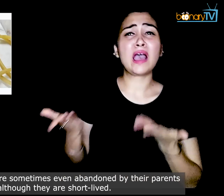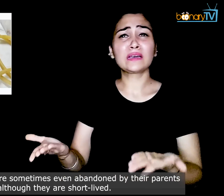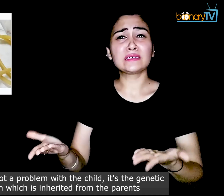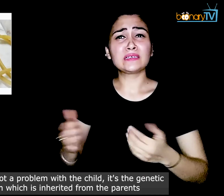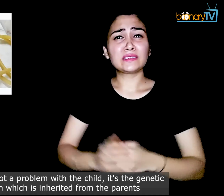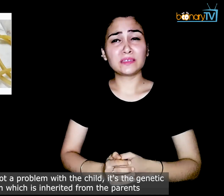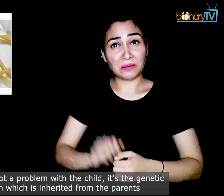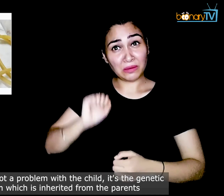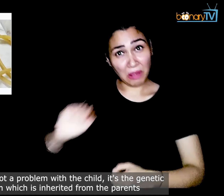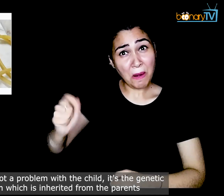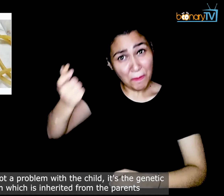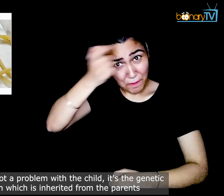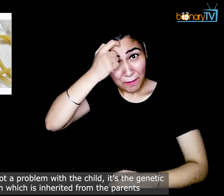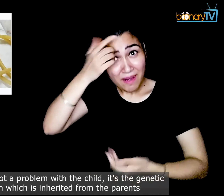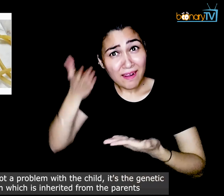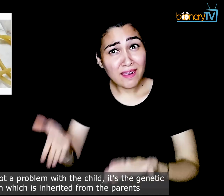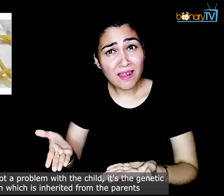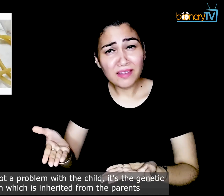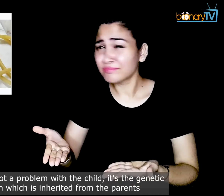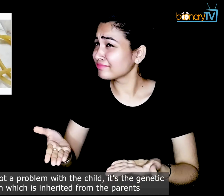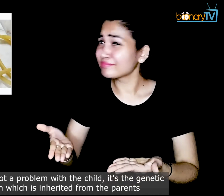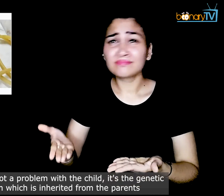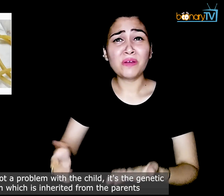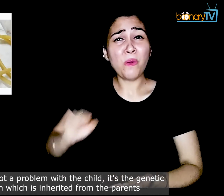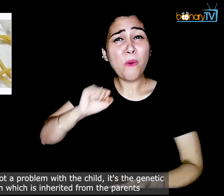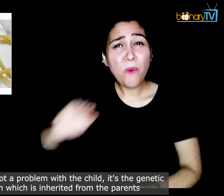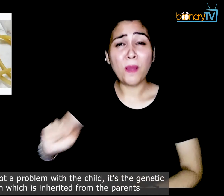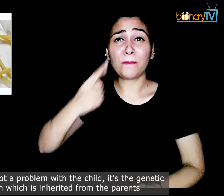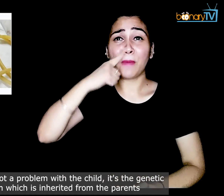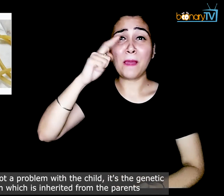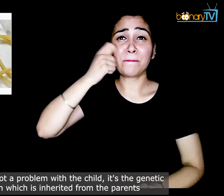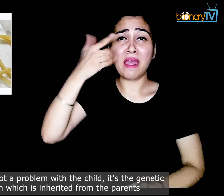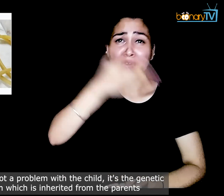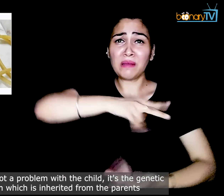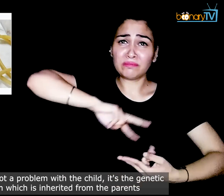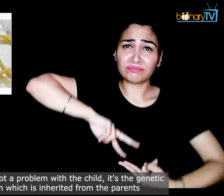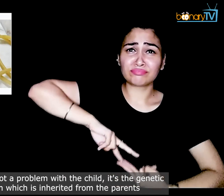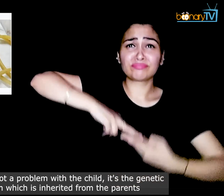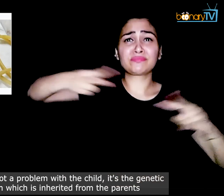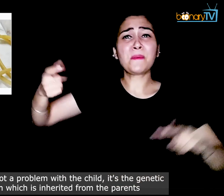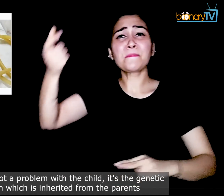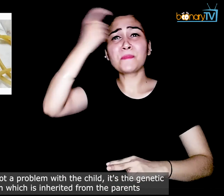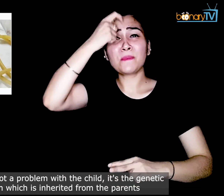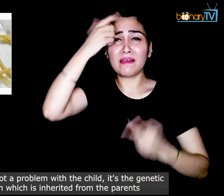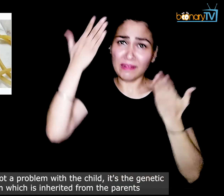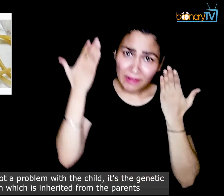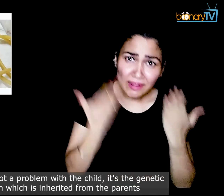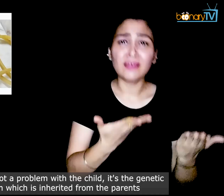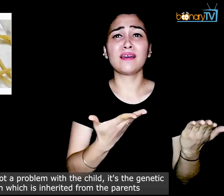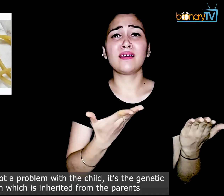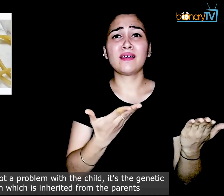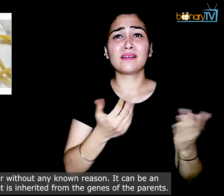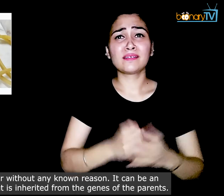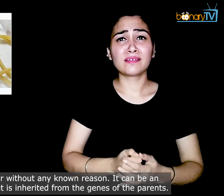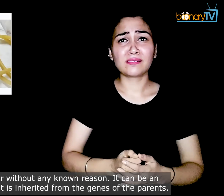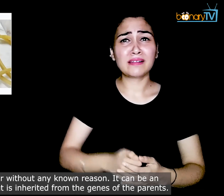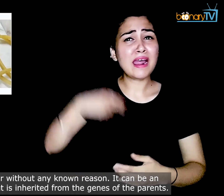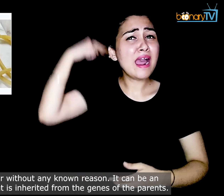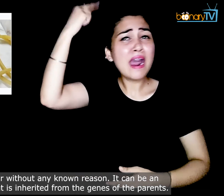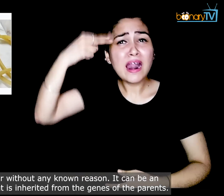After all, it's not a problem with a child. It's the genetic mutation which is inherited from the parents and can occur without